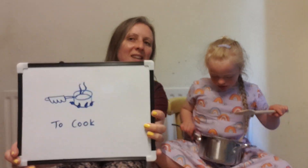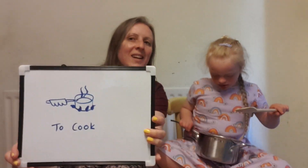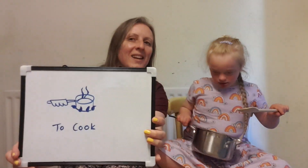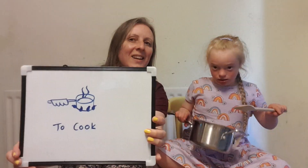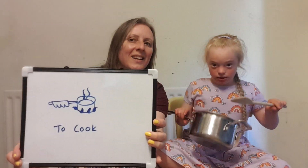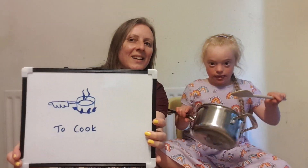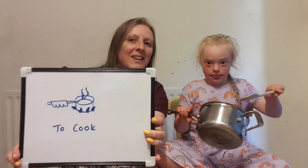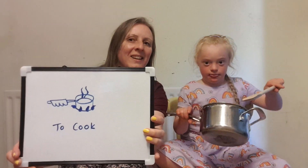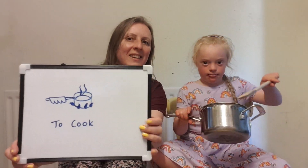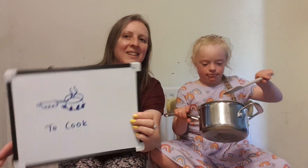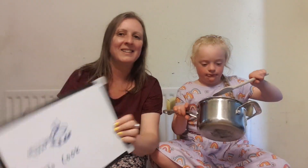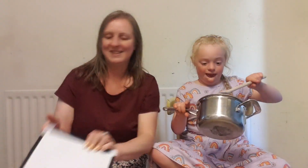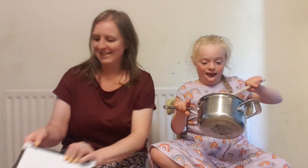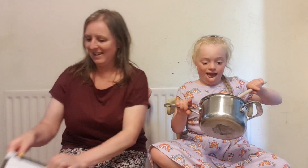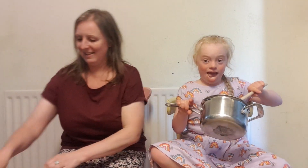cook. That's it.